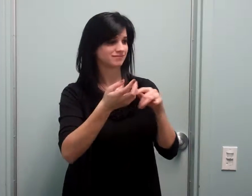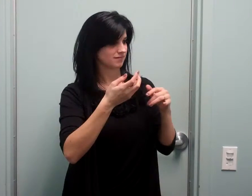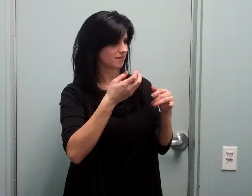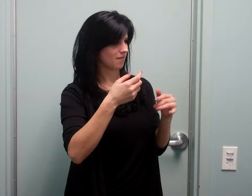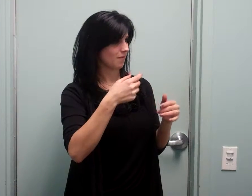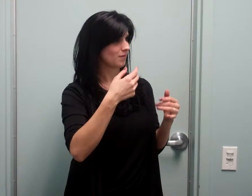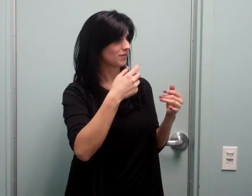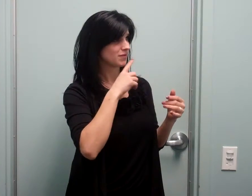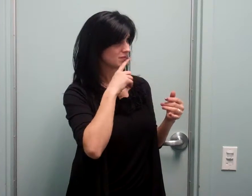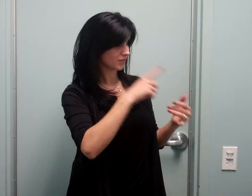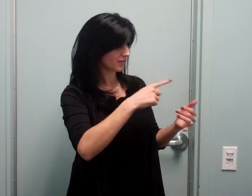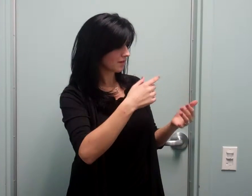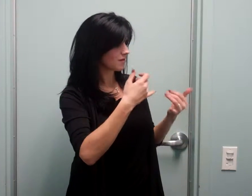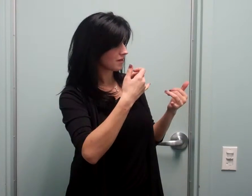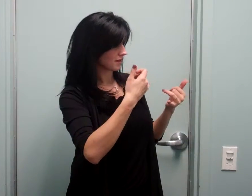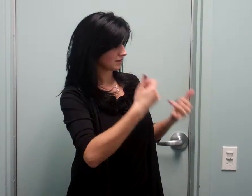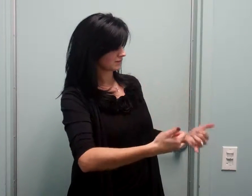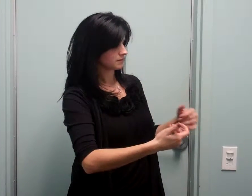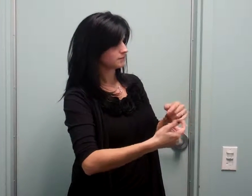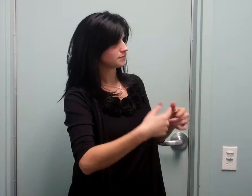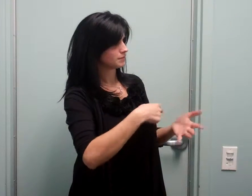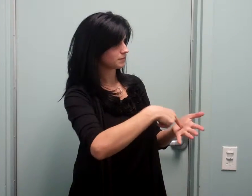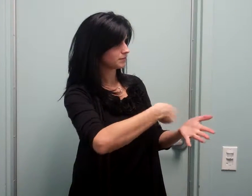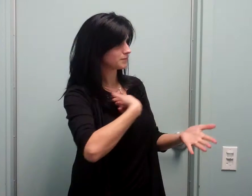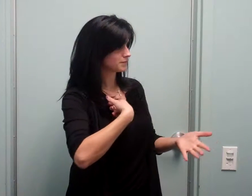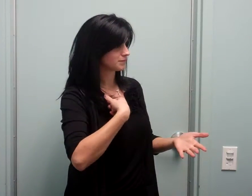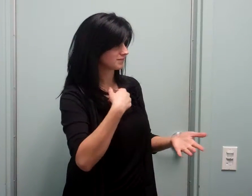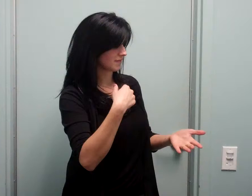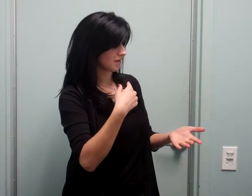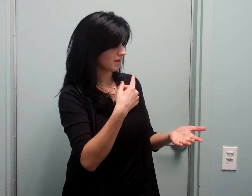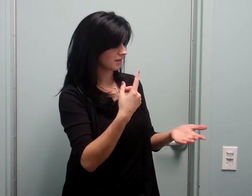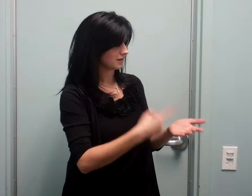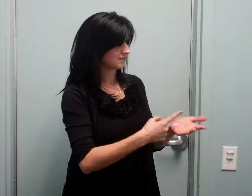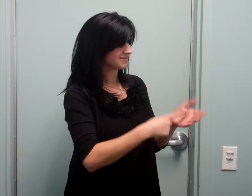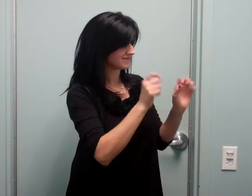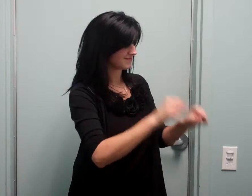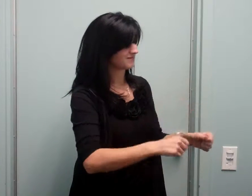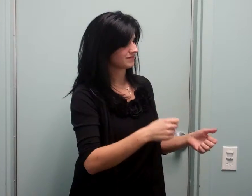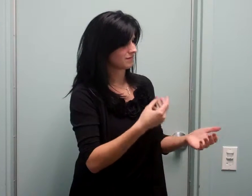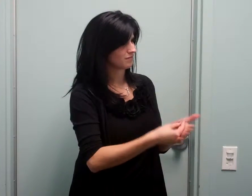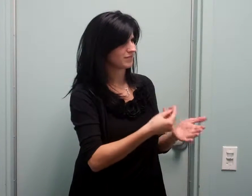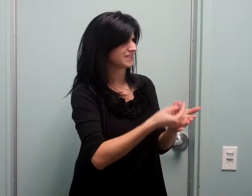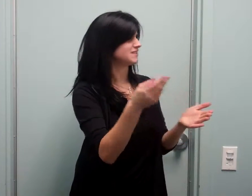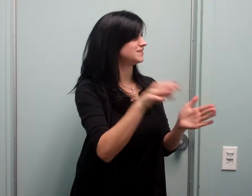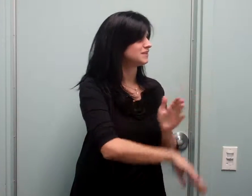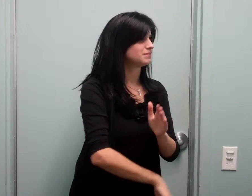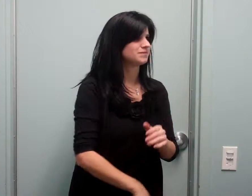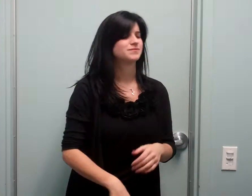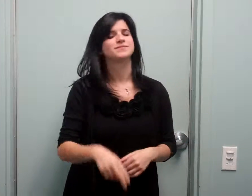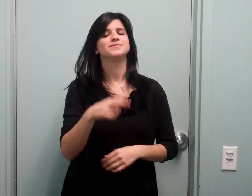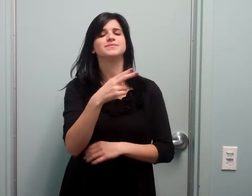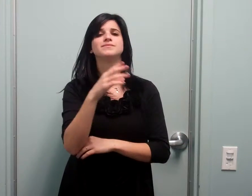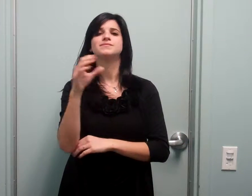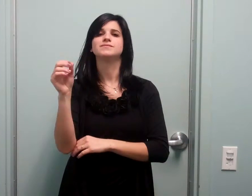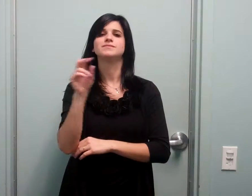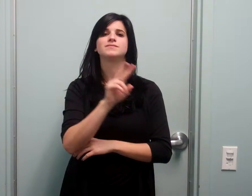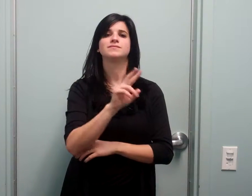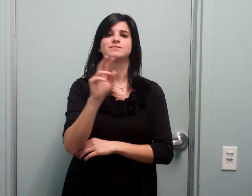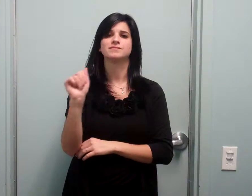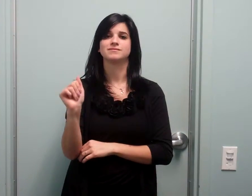We can talk more money talk, so solve all of us, to the Nizzo, V to the Nizzo, push your zone on, is who used to dribble down in